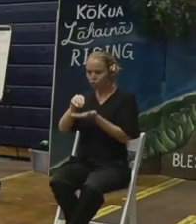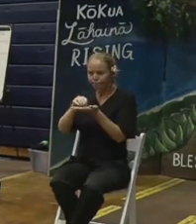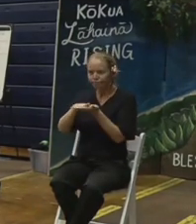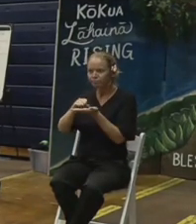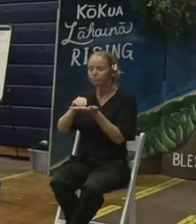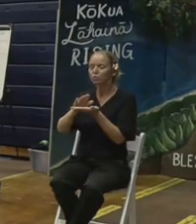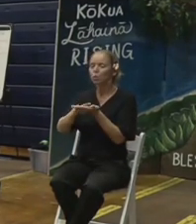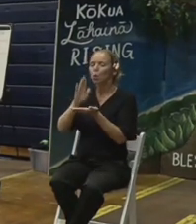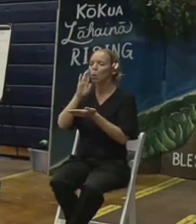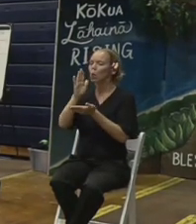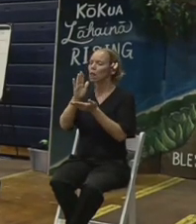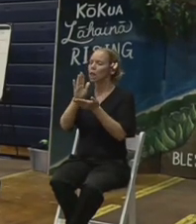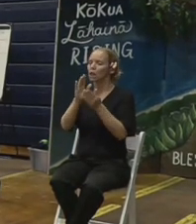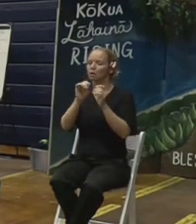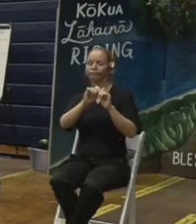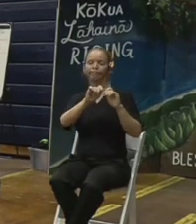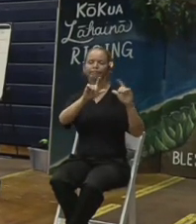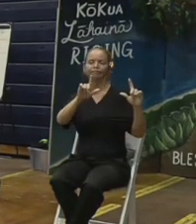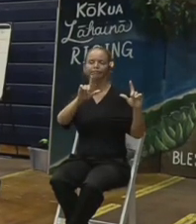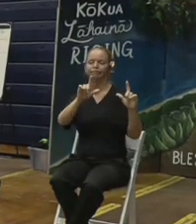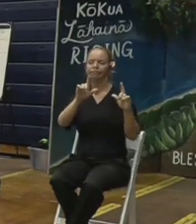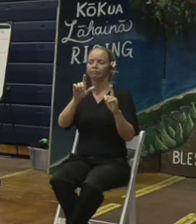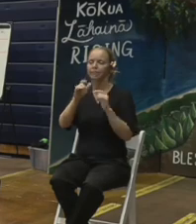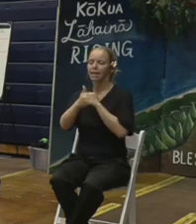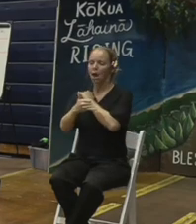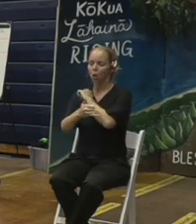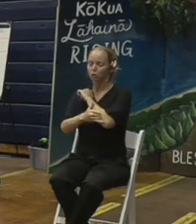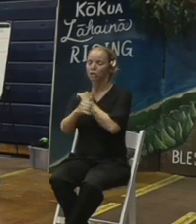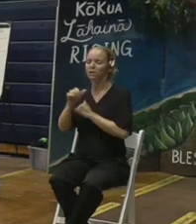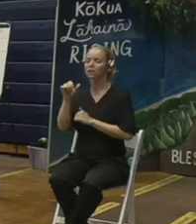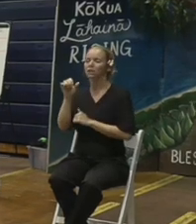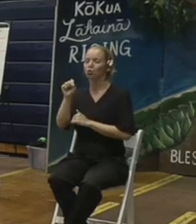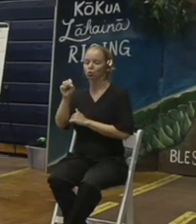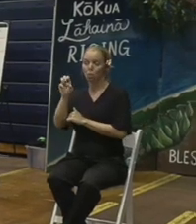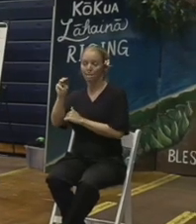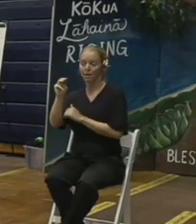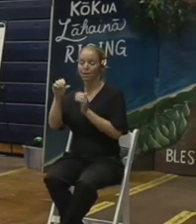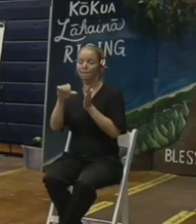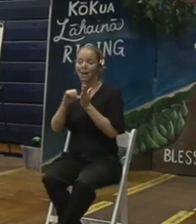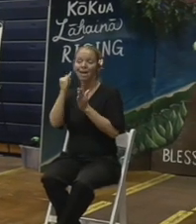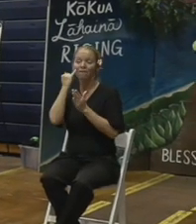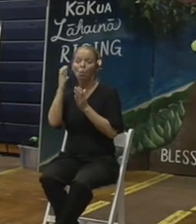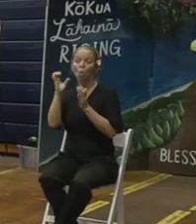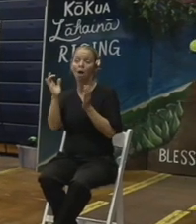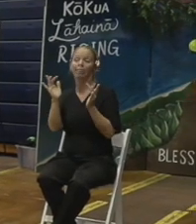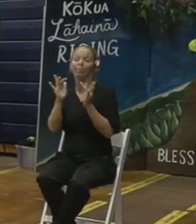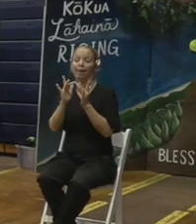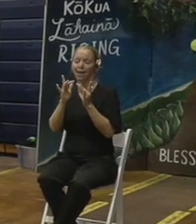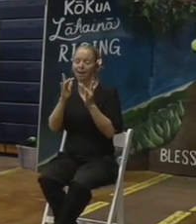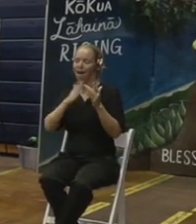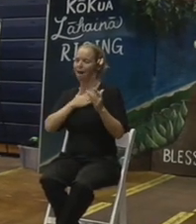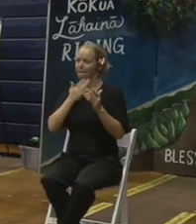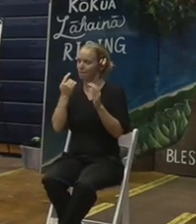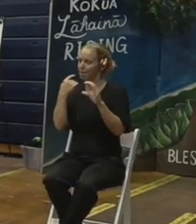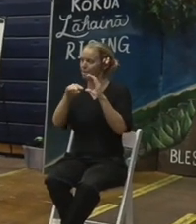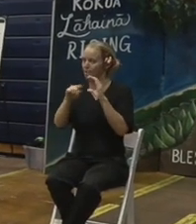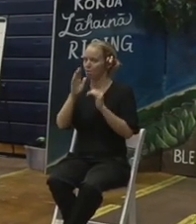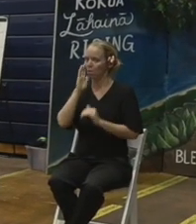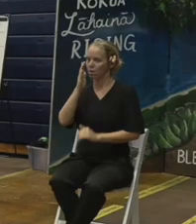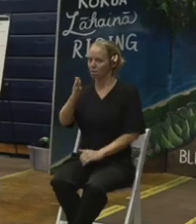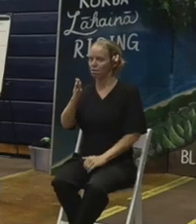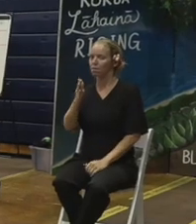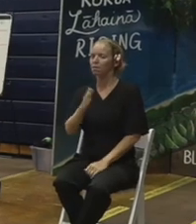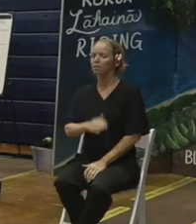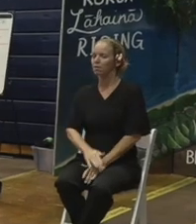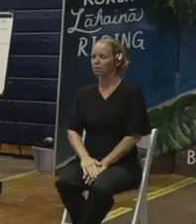stay on our County social media page. And if you need a link to the video, we're happy to email it to you as well. We'll give you that